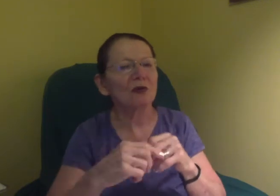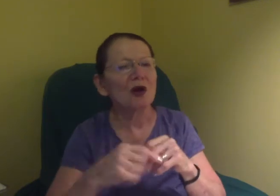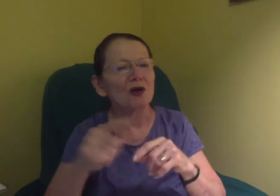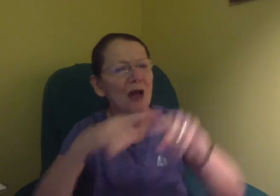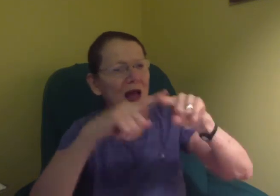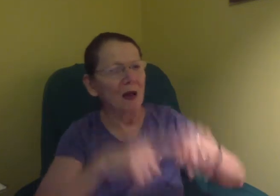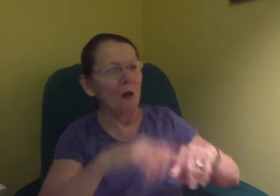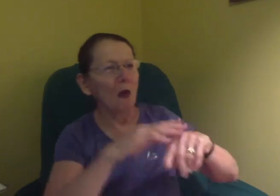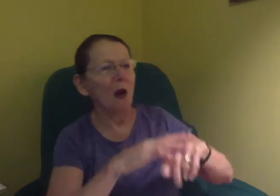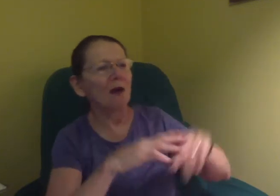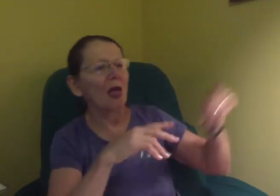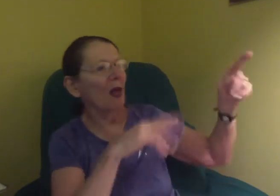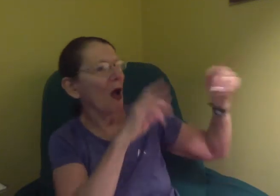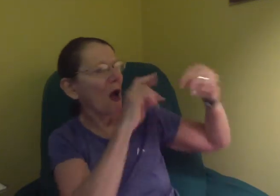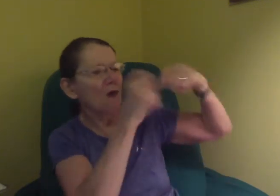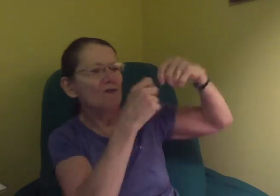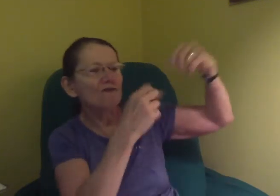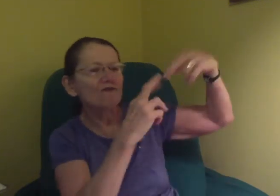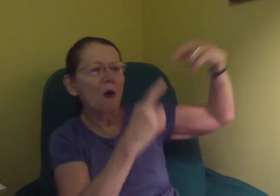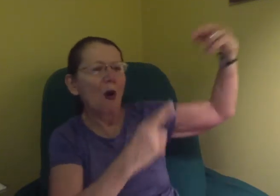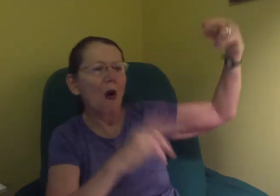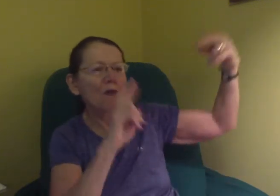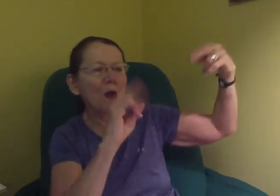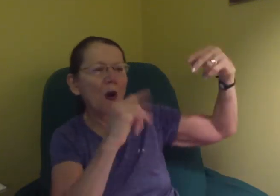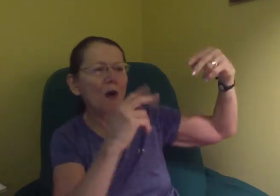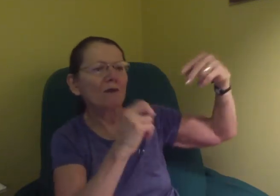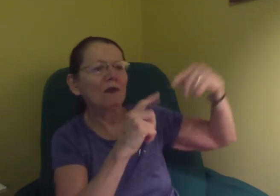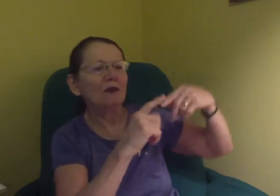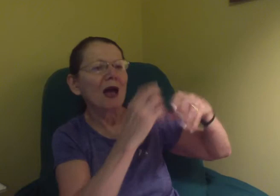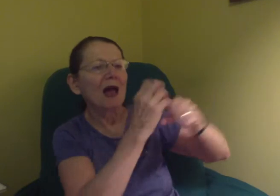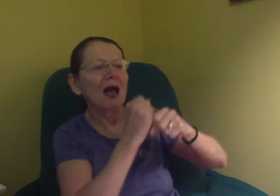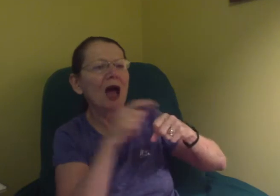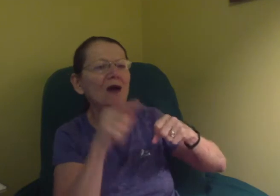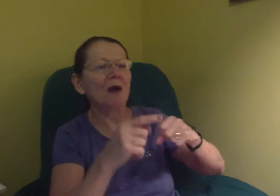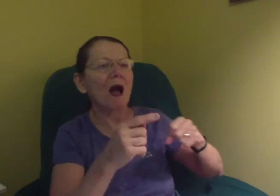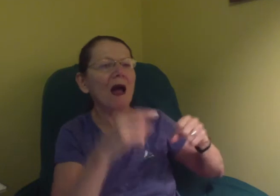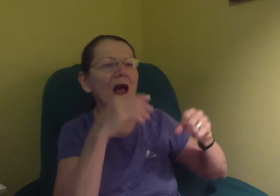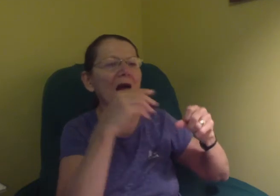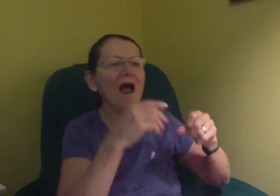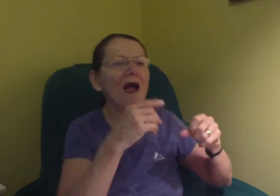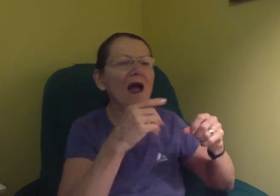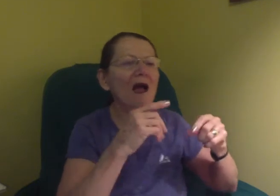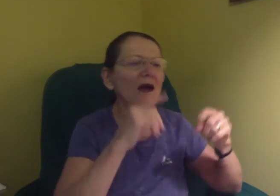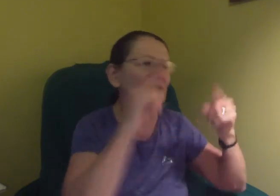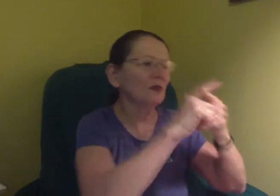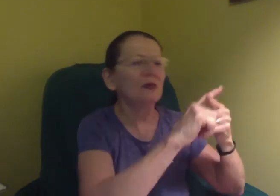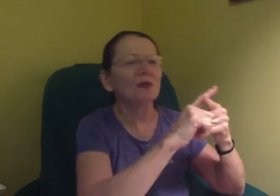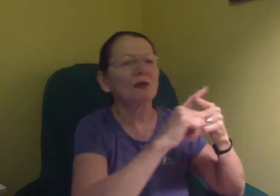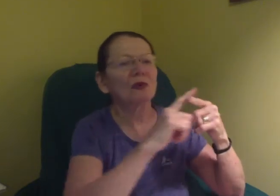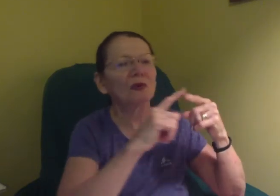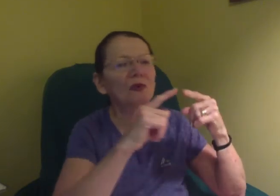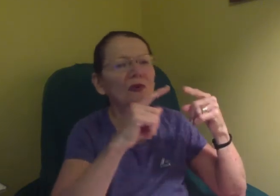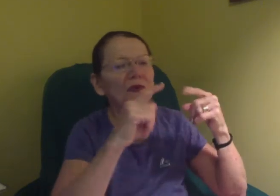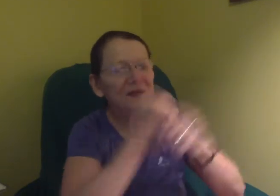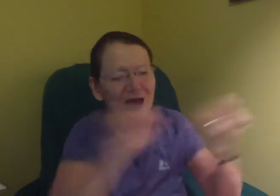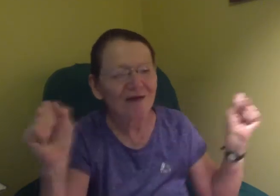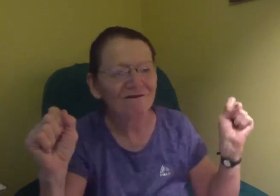I'm going to do it. That's